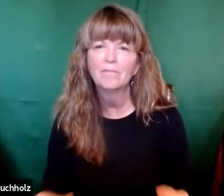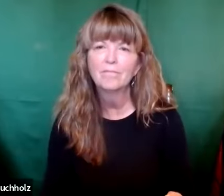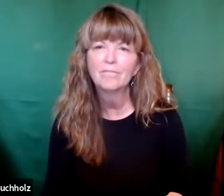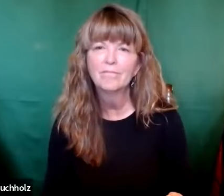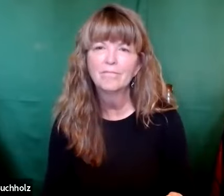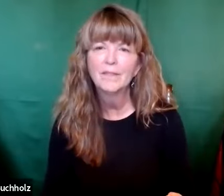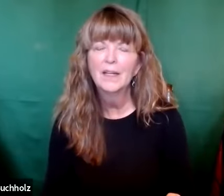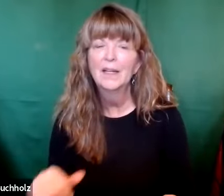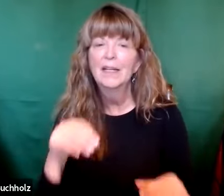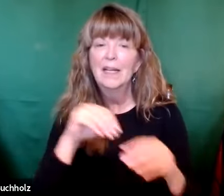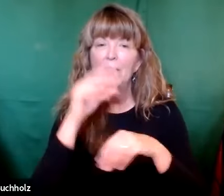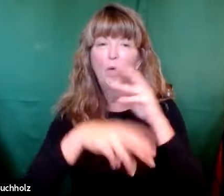cannot agree with that statement.